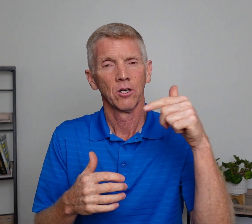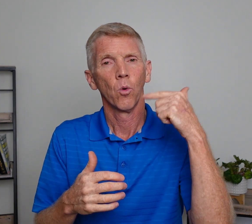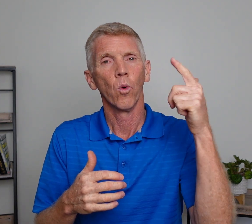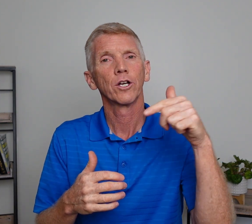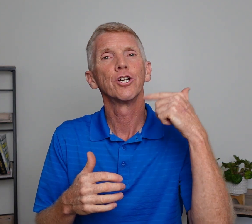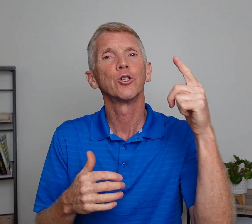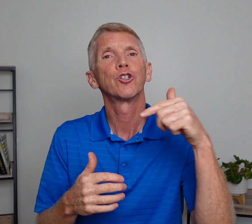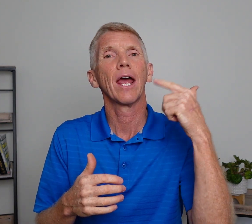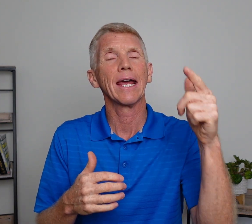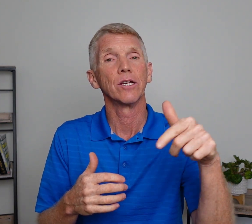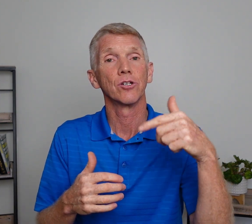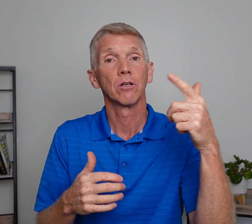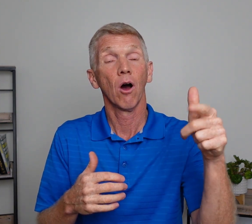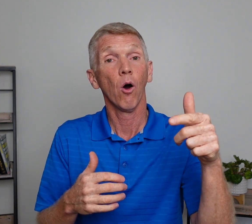What could you change? Oh.